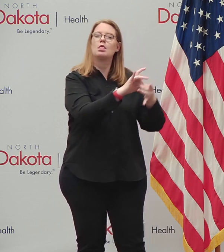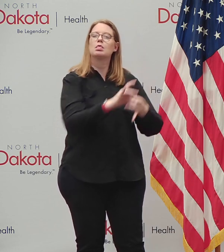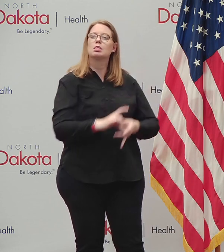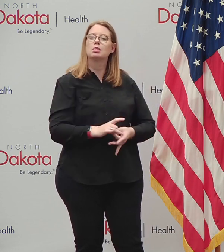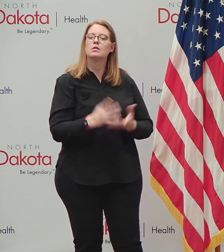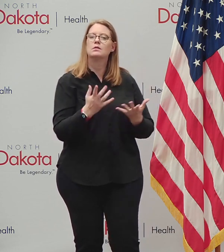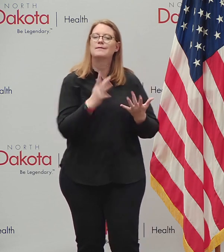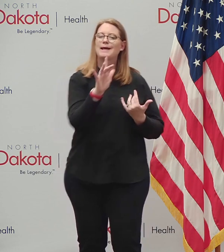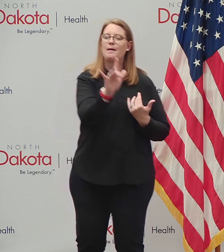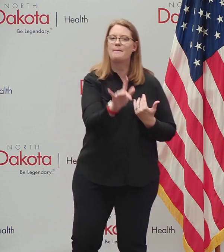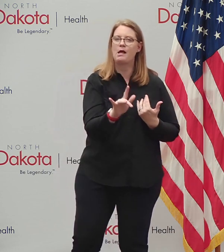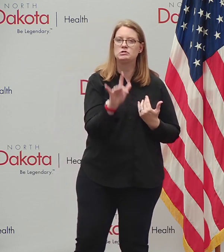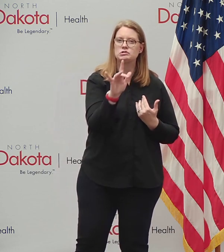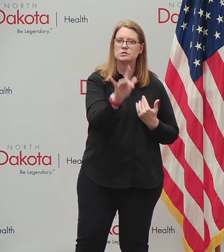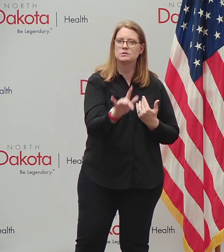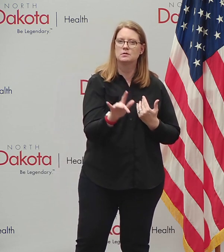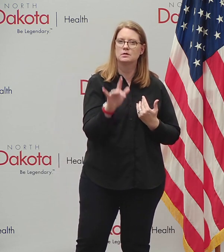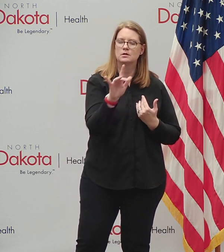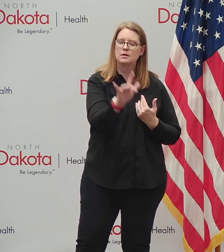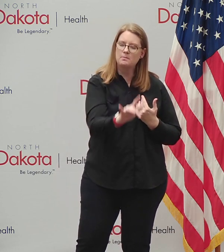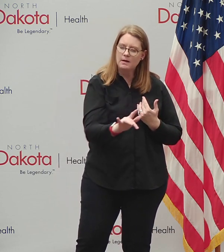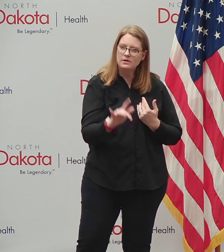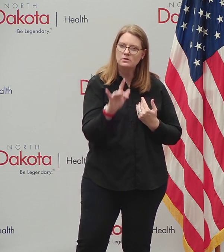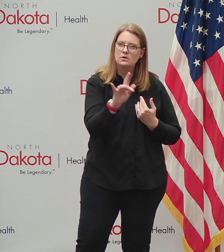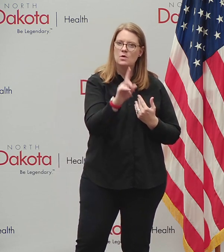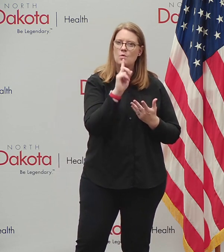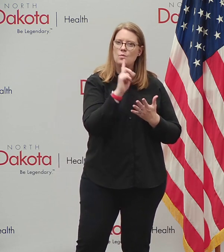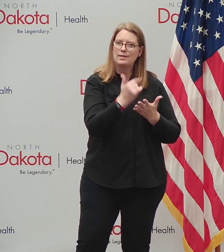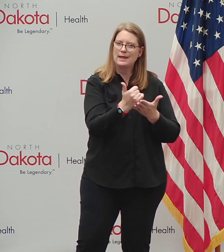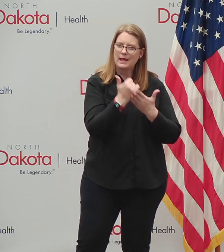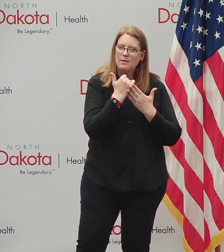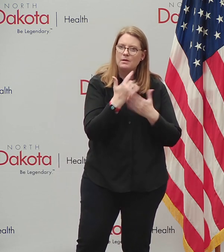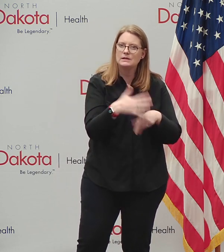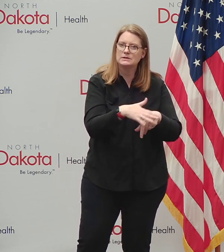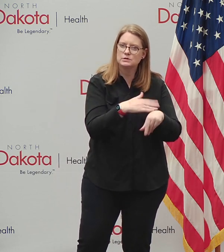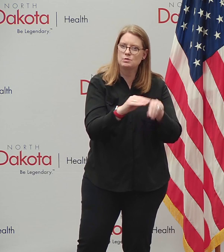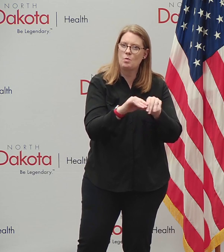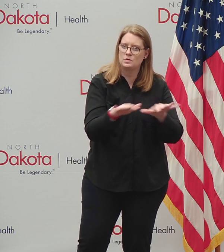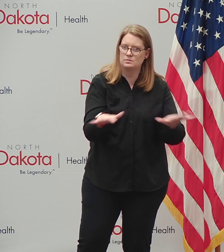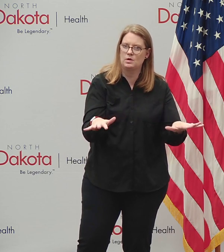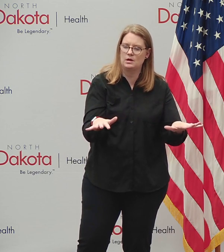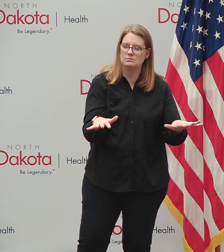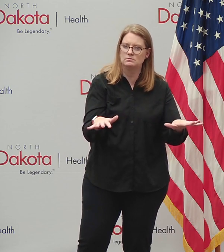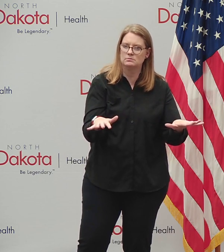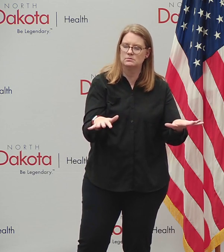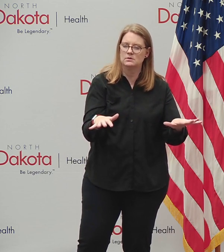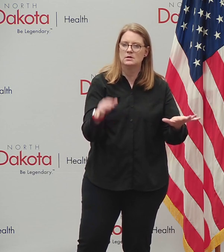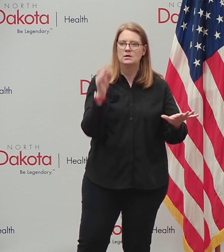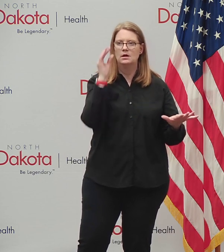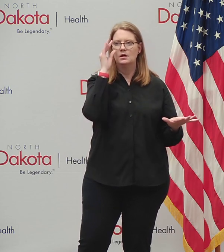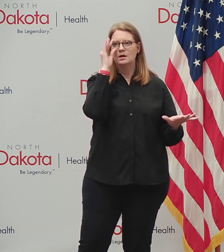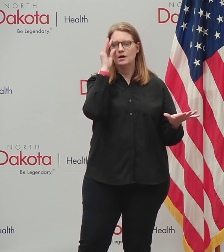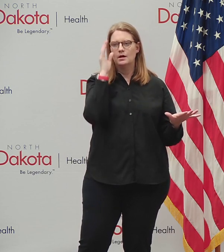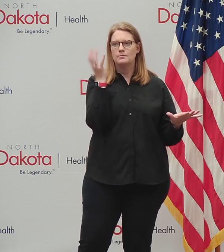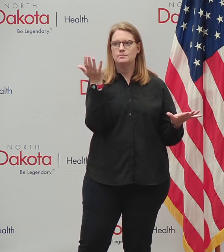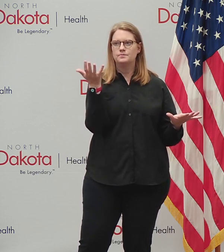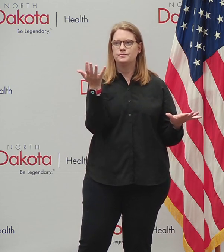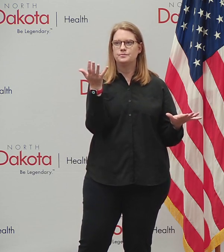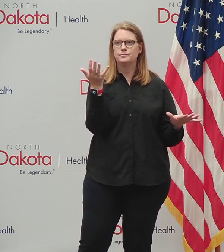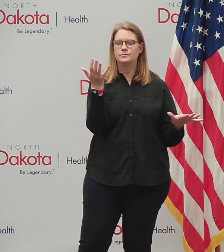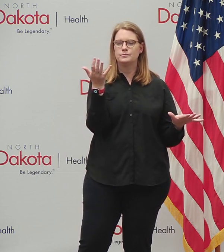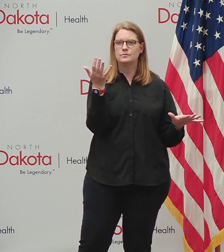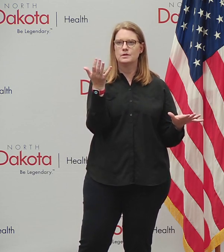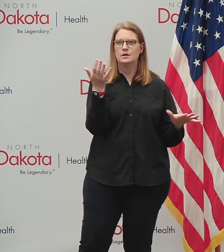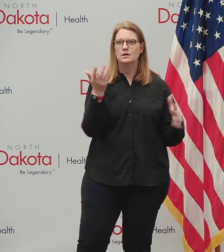compassion can also be a key tool in helping us slow the spread of coronavirus, because as we think